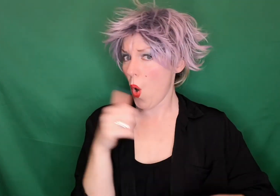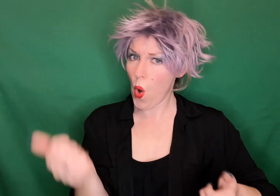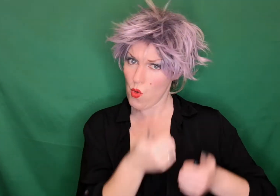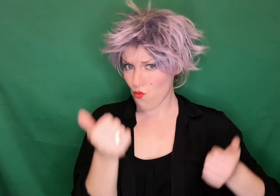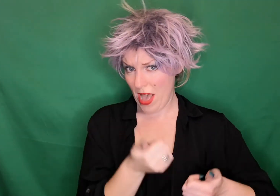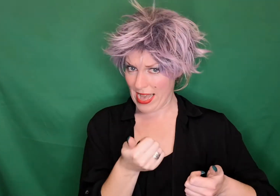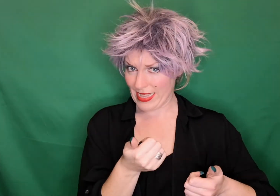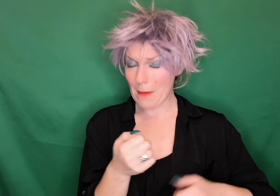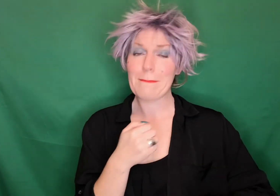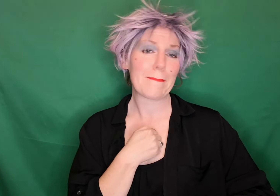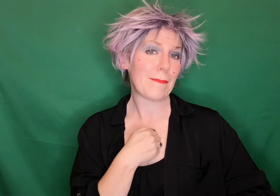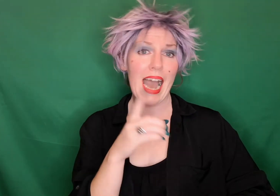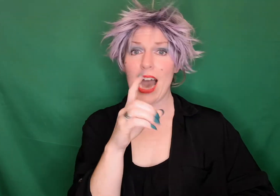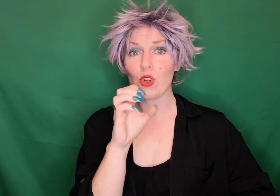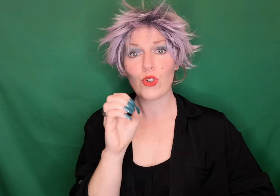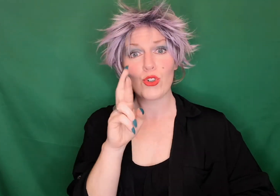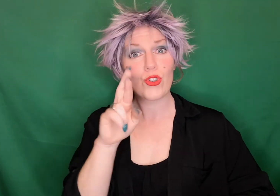she dressed Gink up in his cloak and hat.